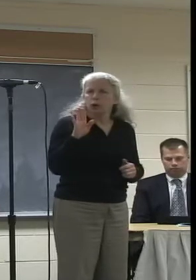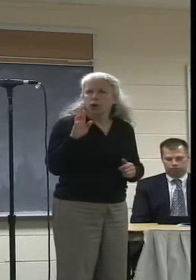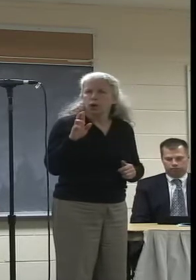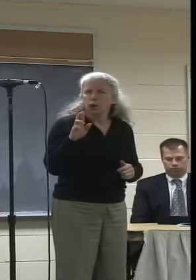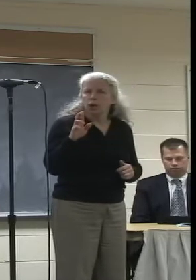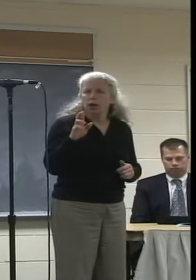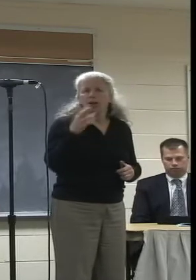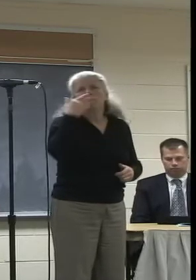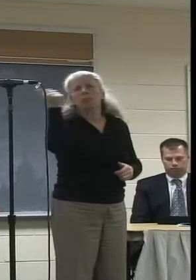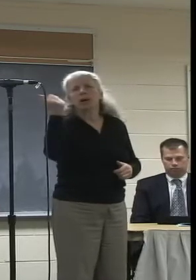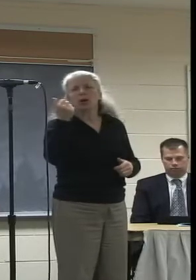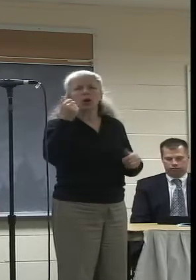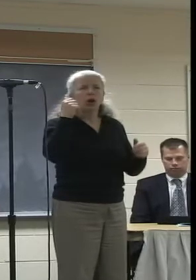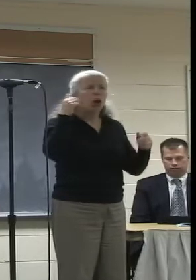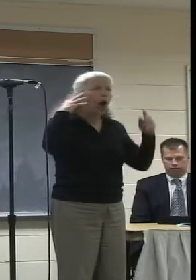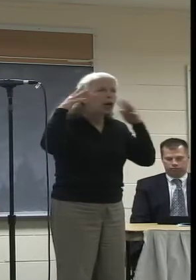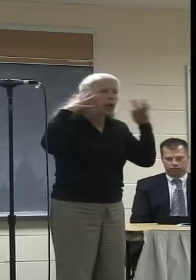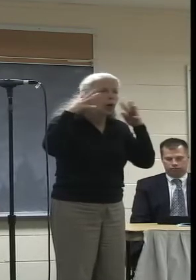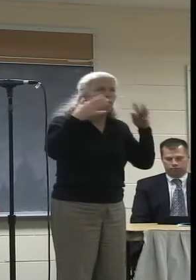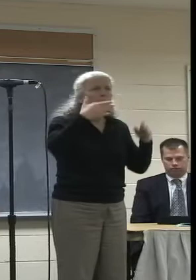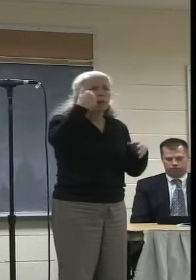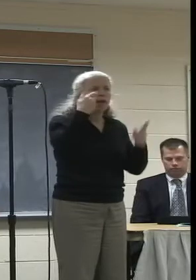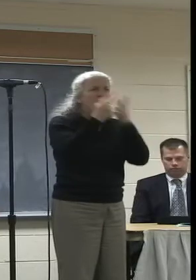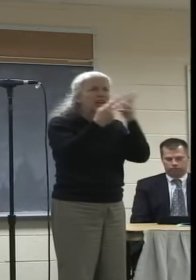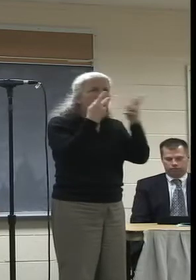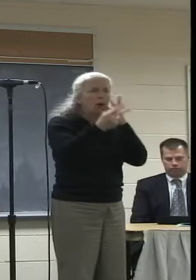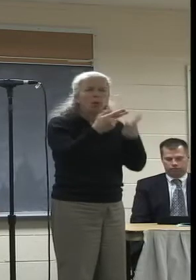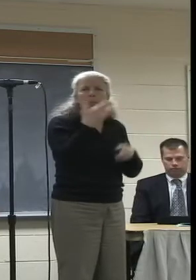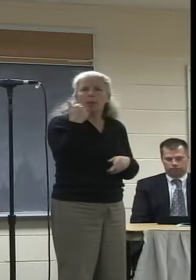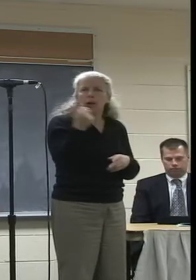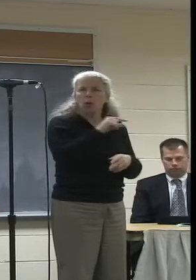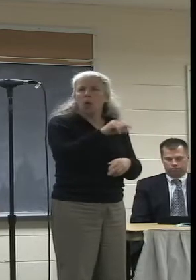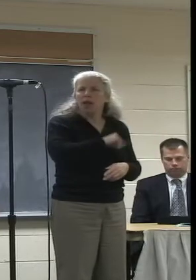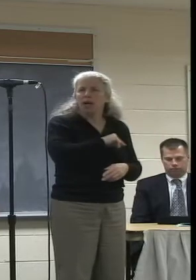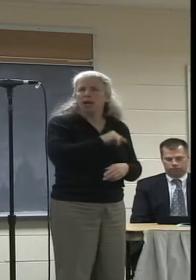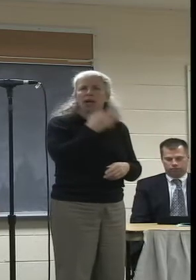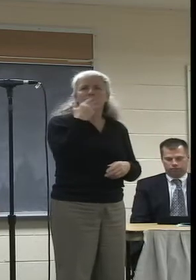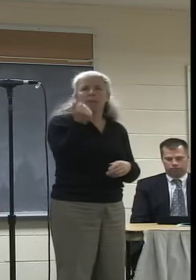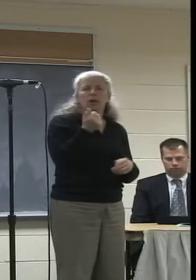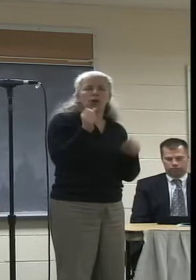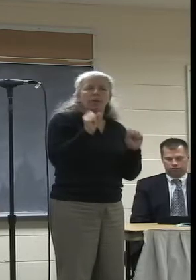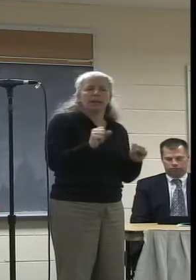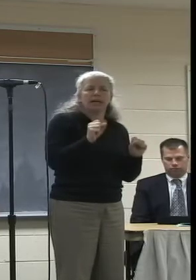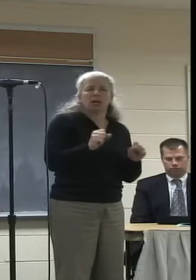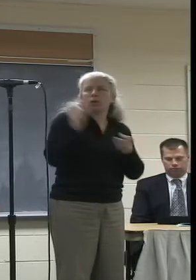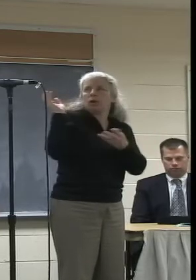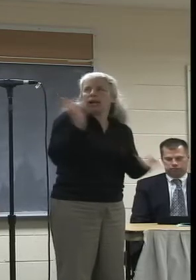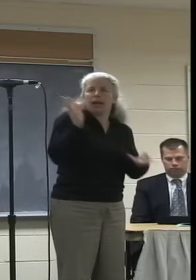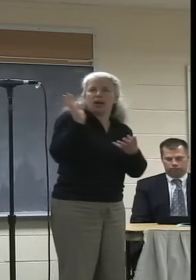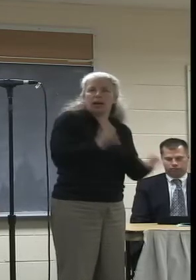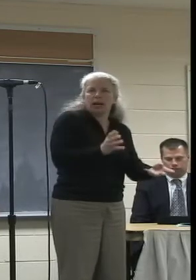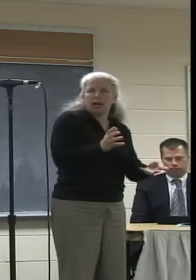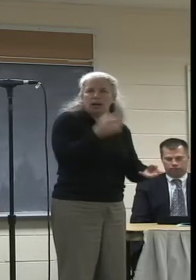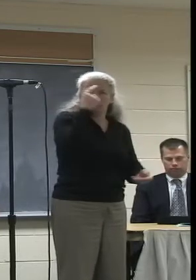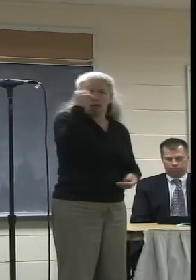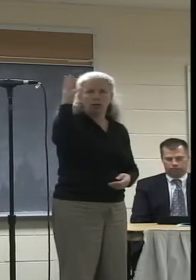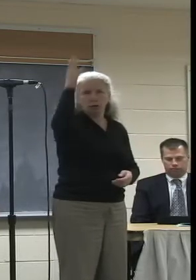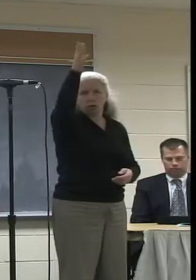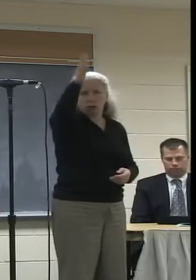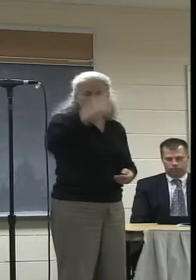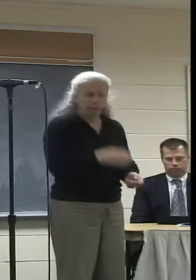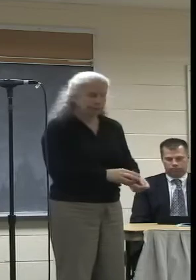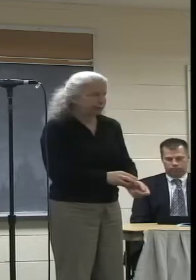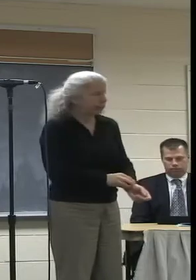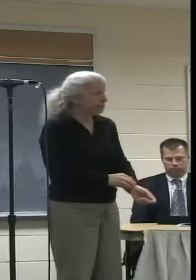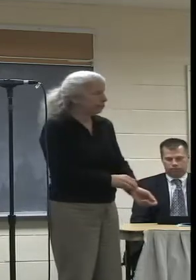Better audio and video quality and better capacity for the future. Thanks so much. Thanks,